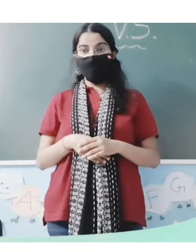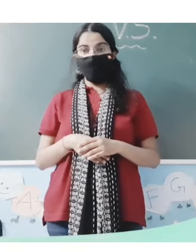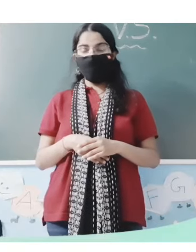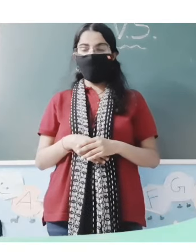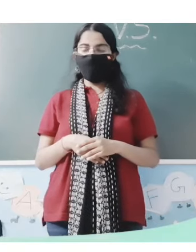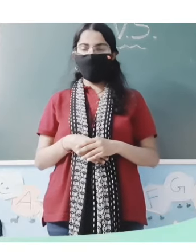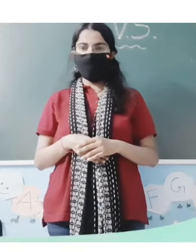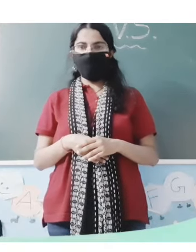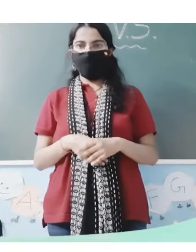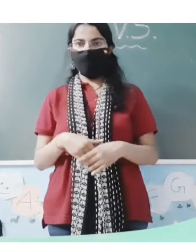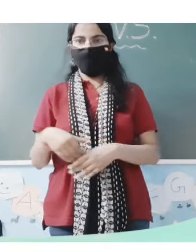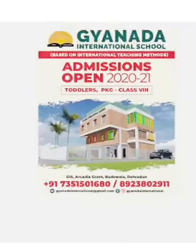home, stay safe.